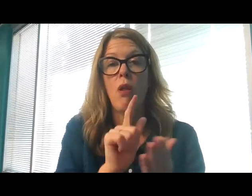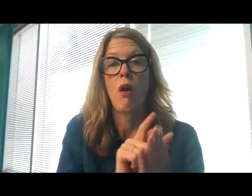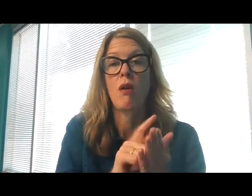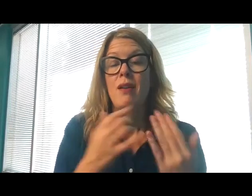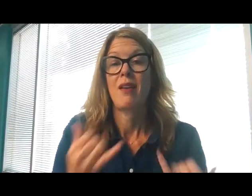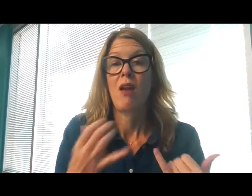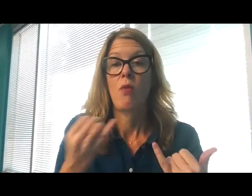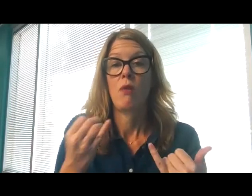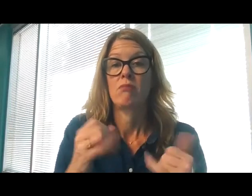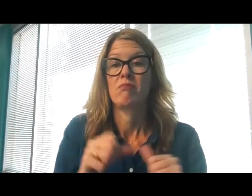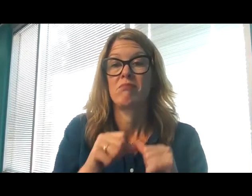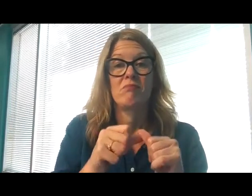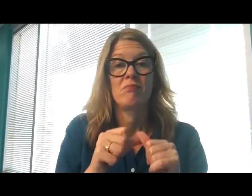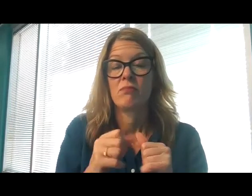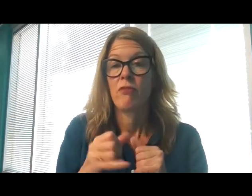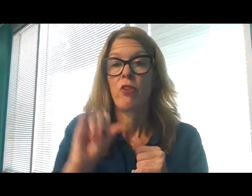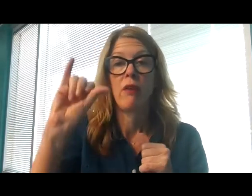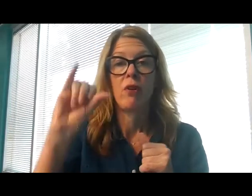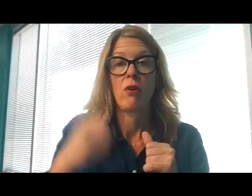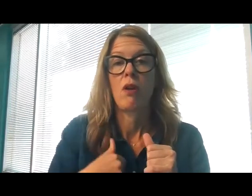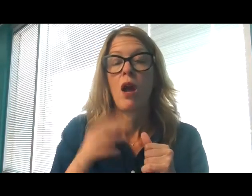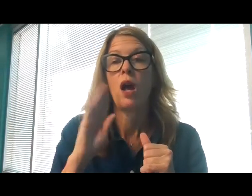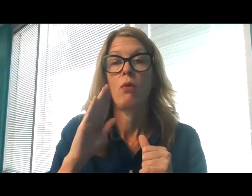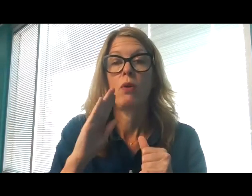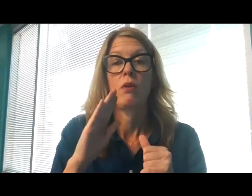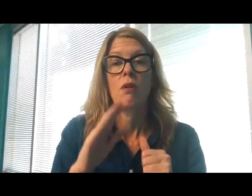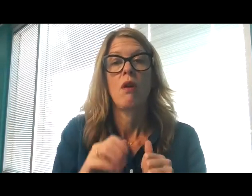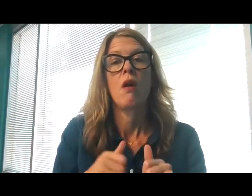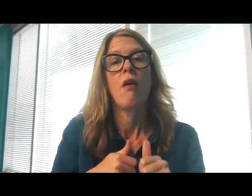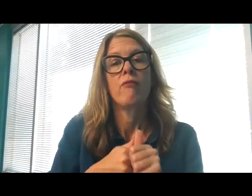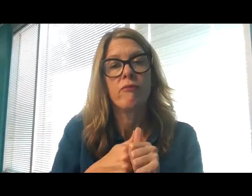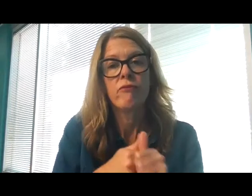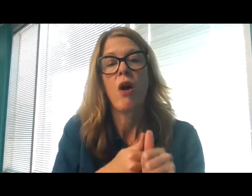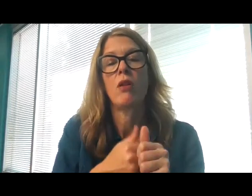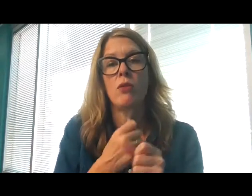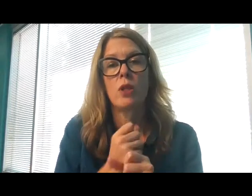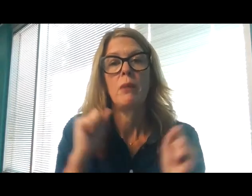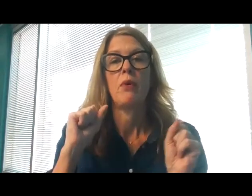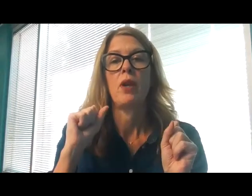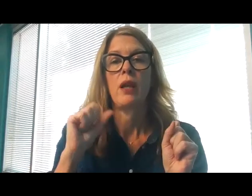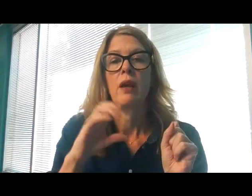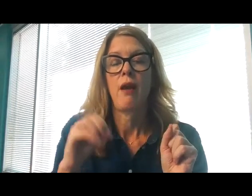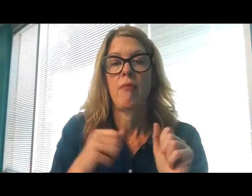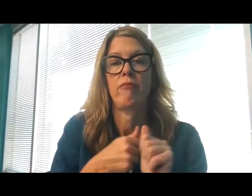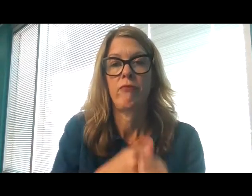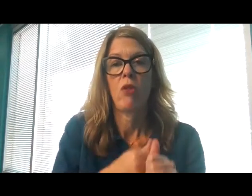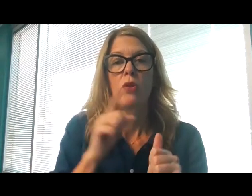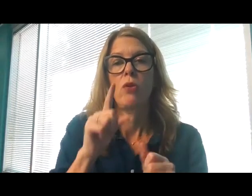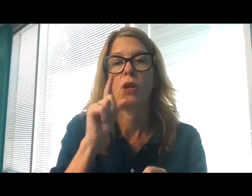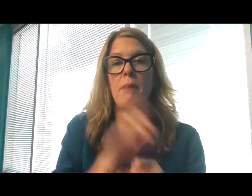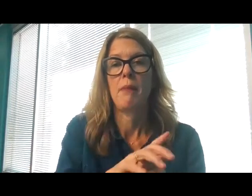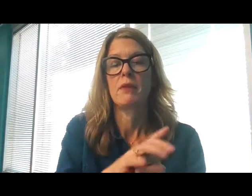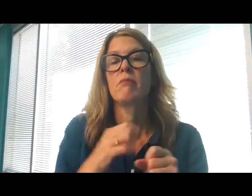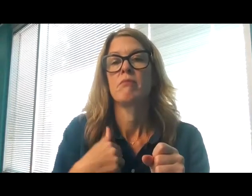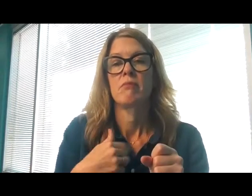and ever. I will walk at liberty, because I study your commandments. I will tell of your